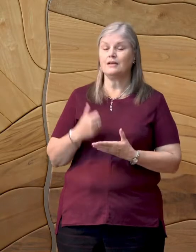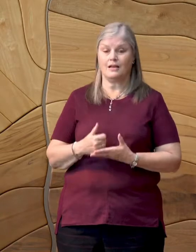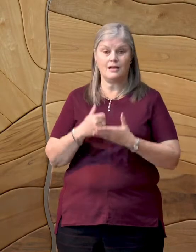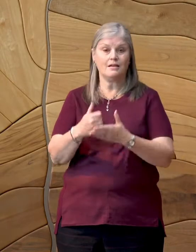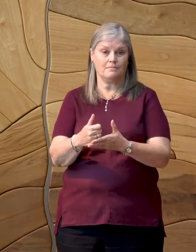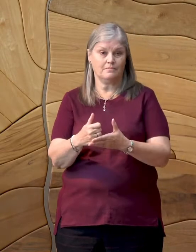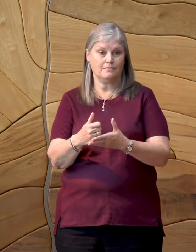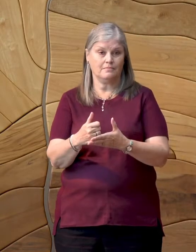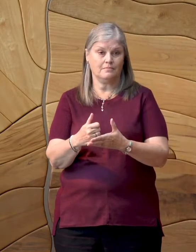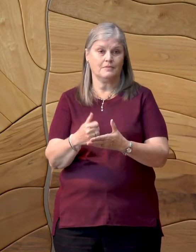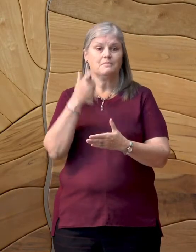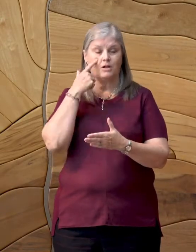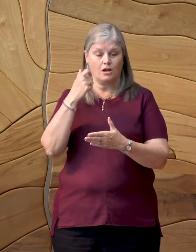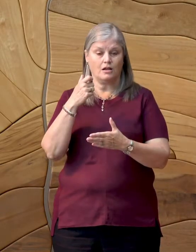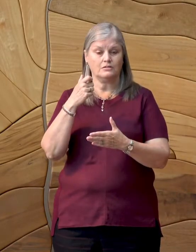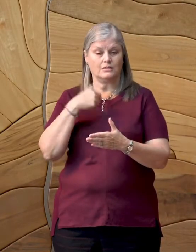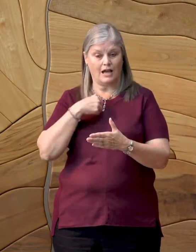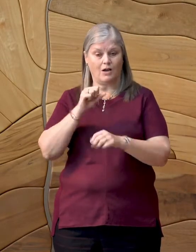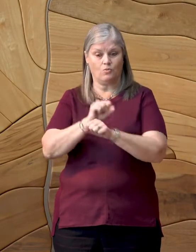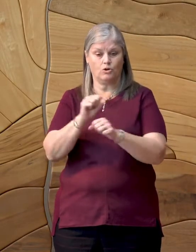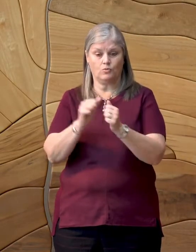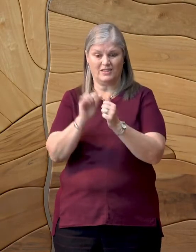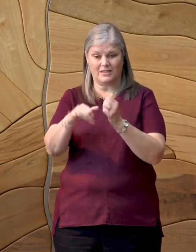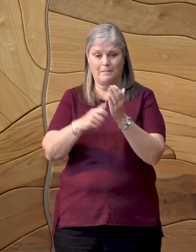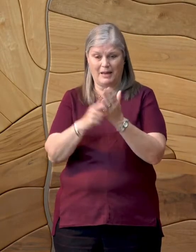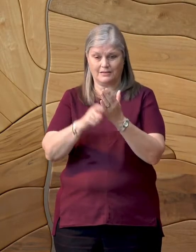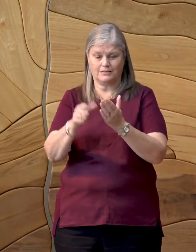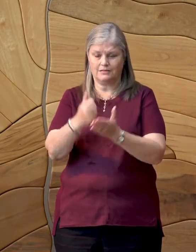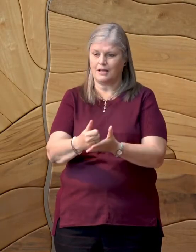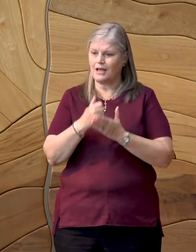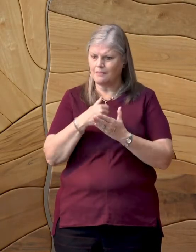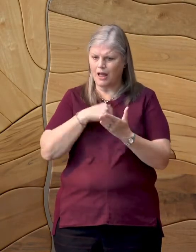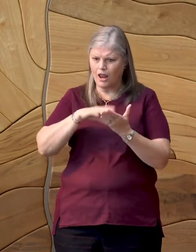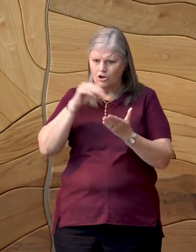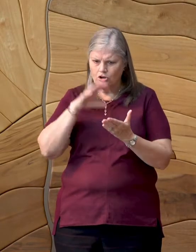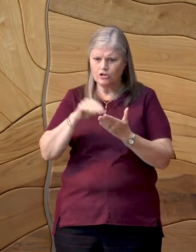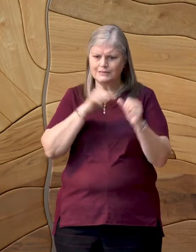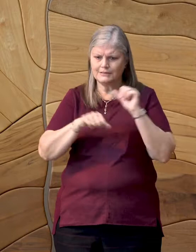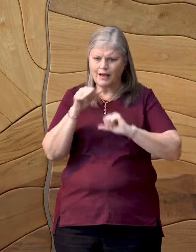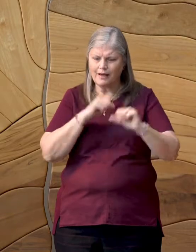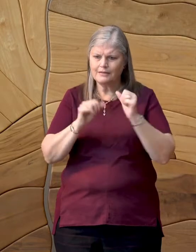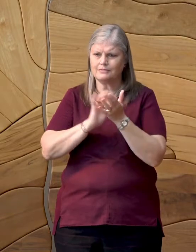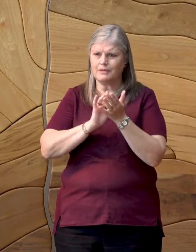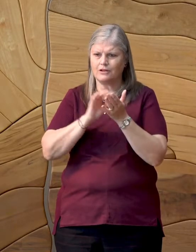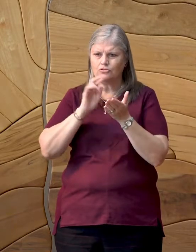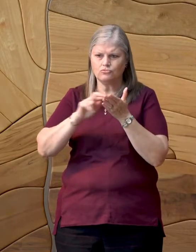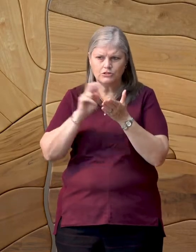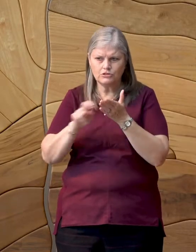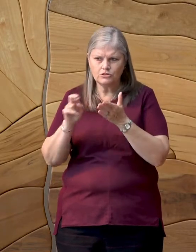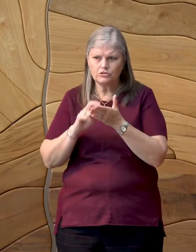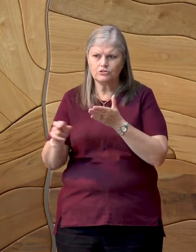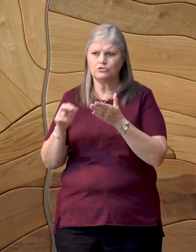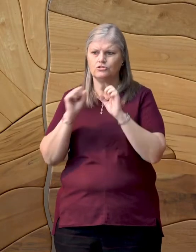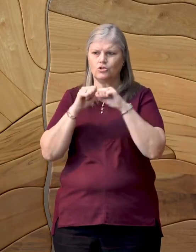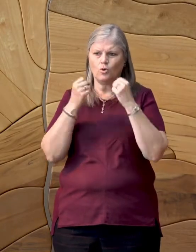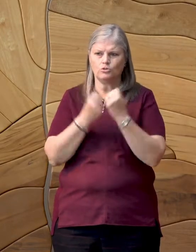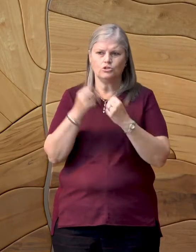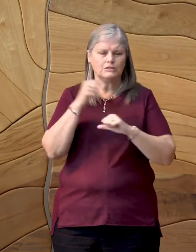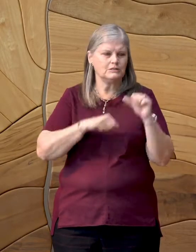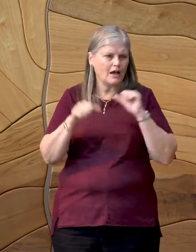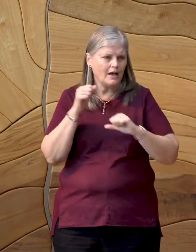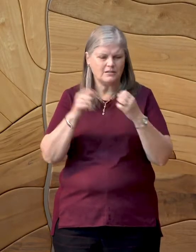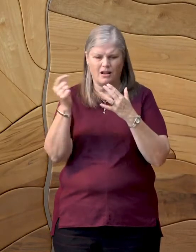by my work with the magazine. I learned a lot about science, medical research, social sciences,